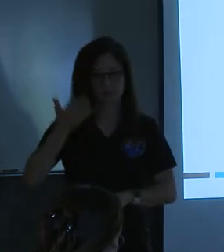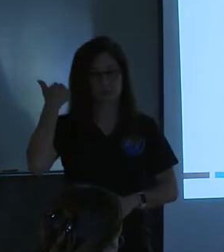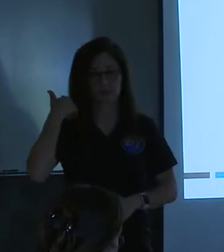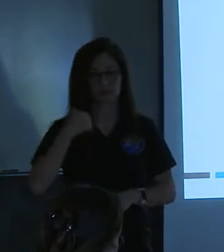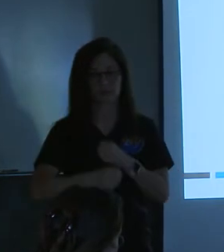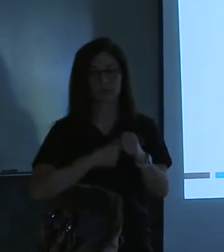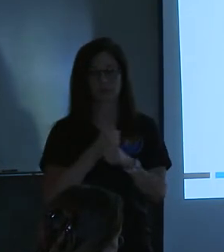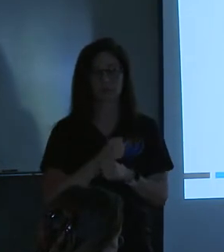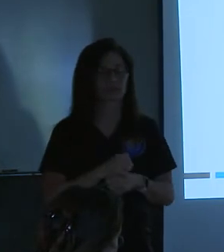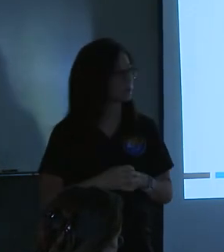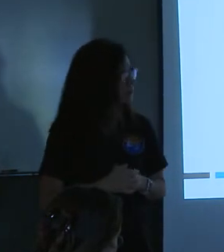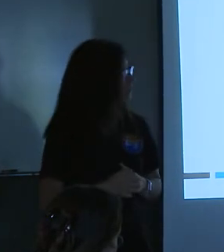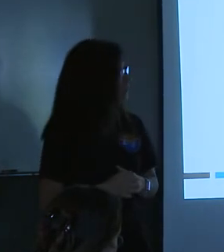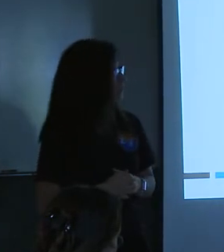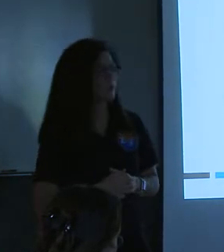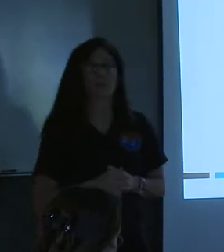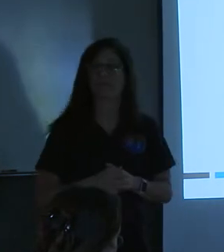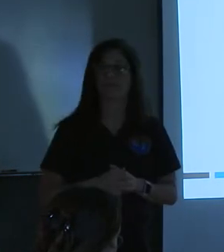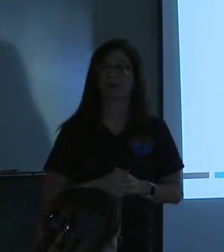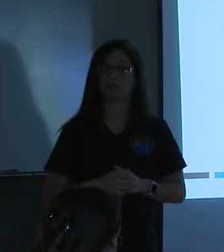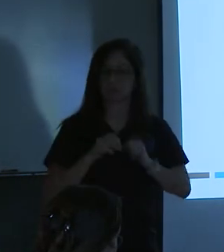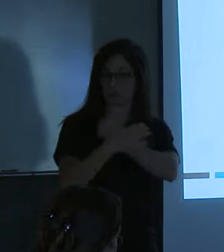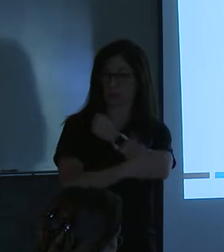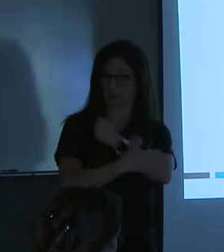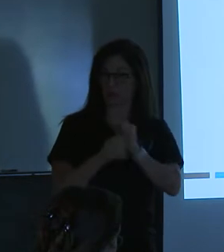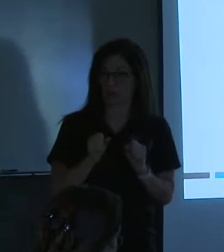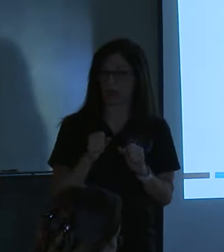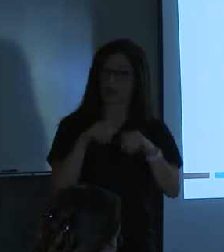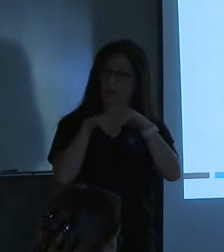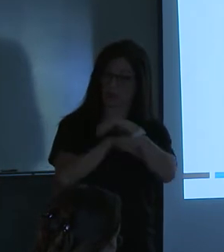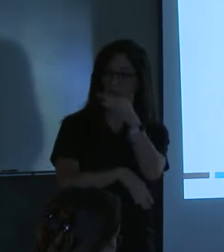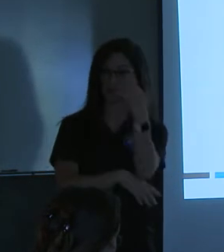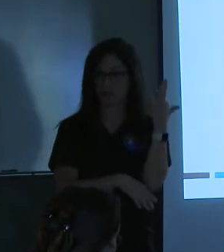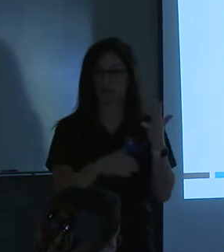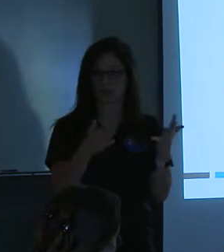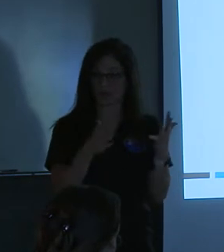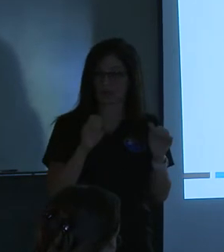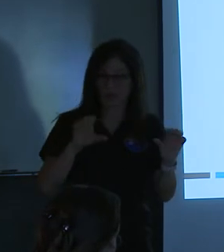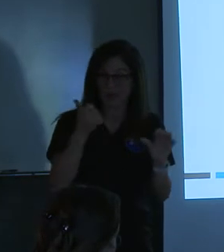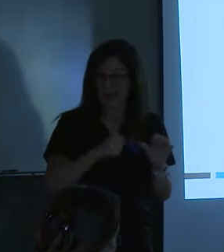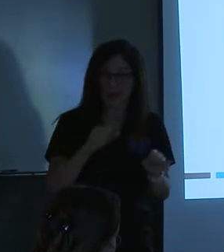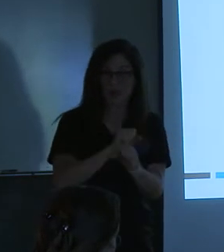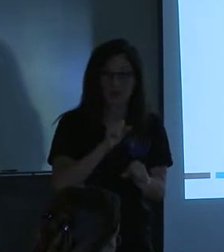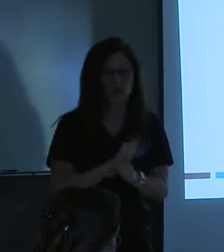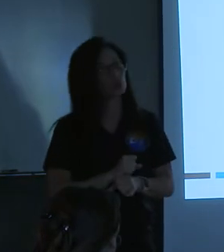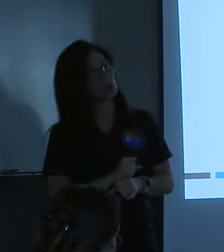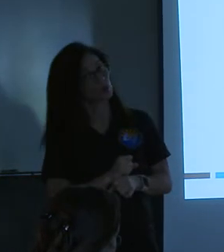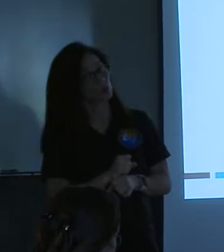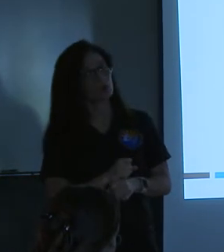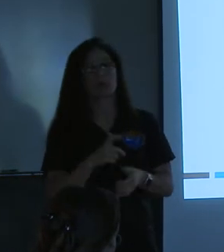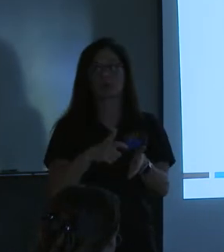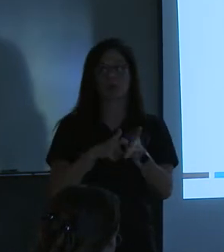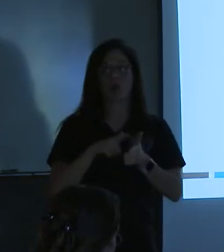that a county would be able to go into the Forest Service and do any work at all. It took Liz